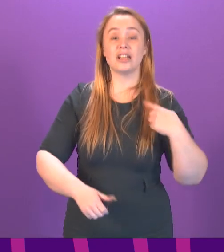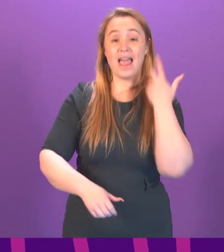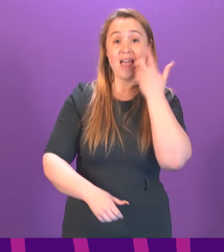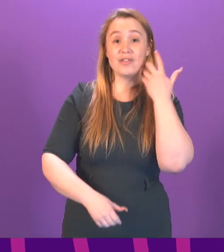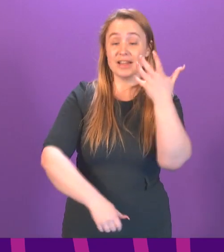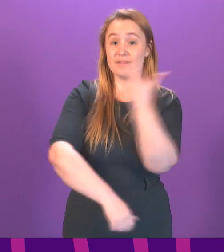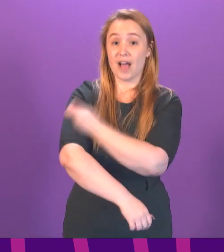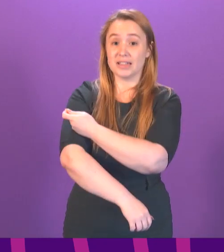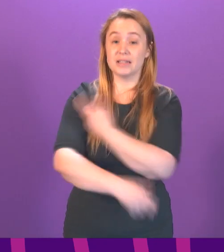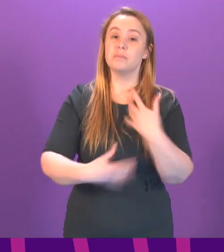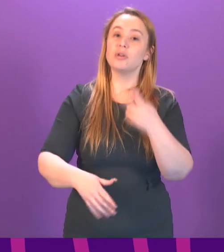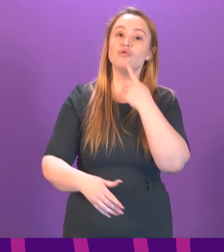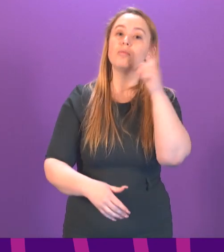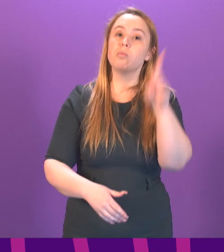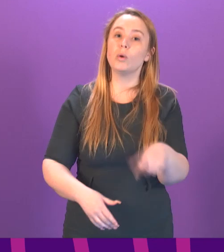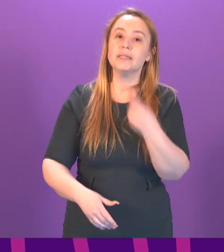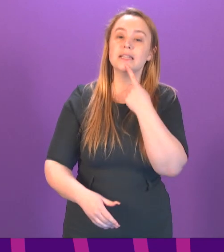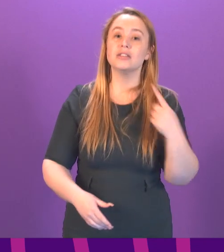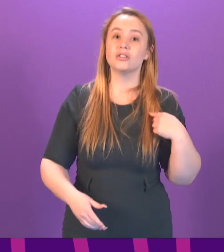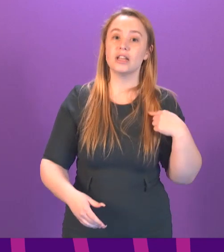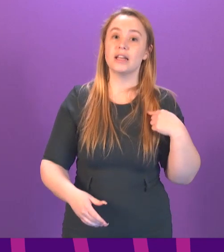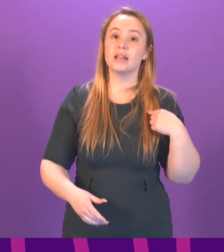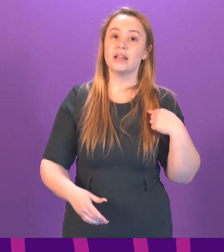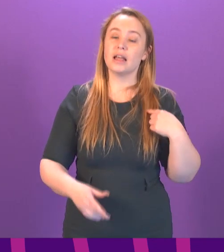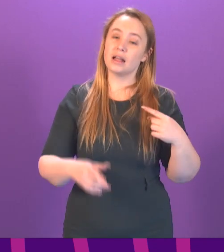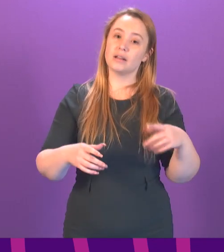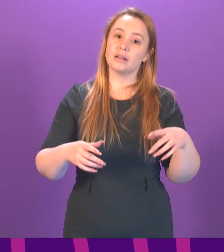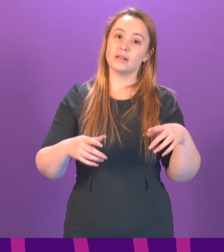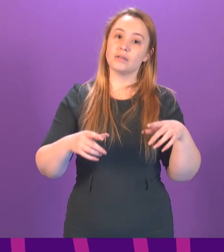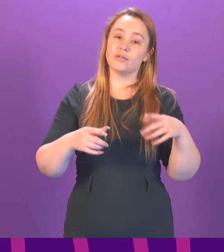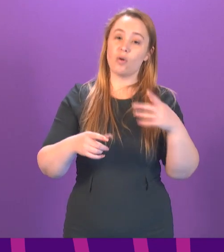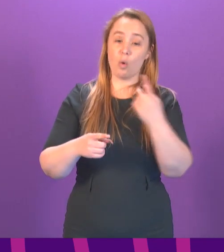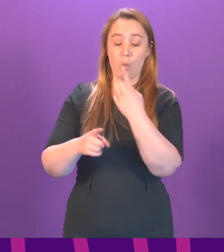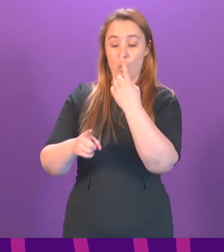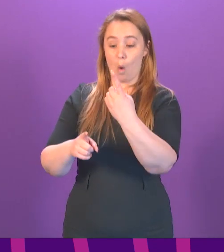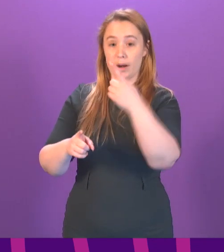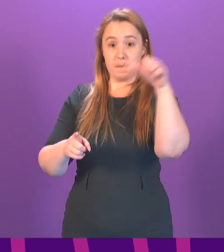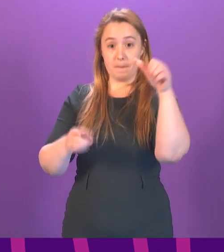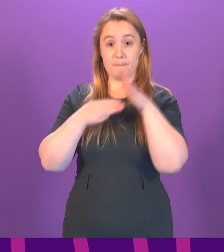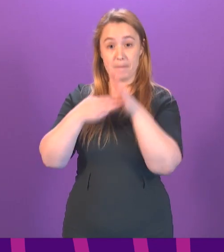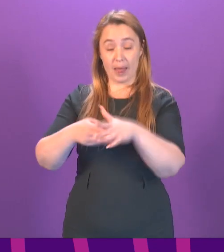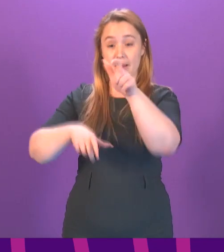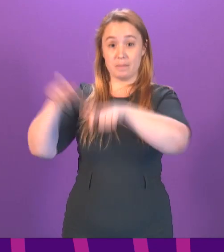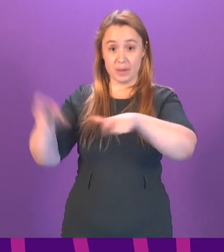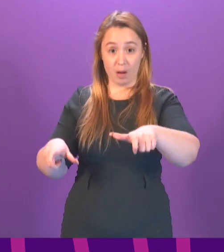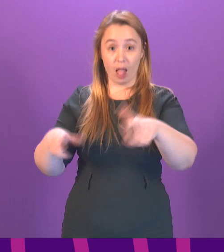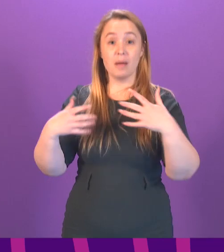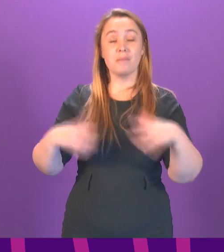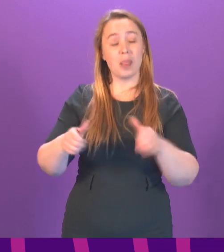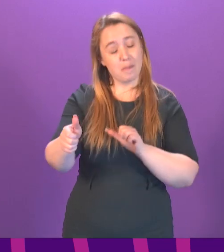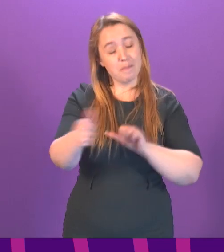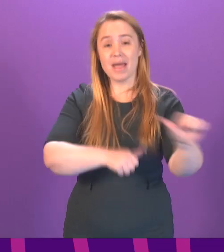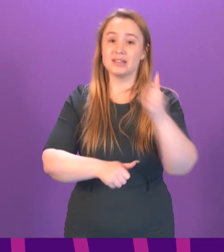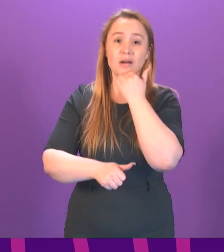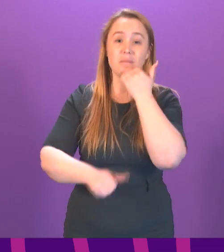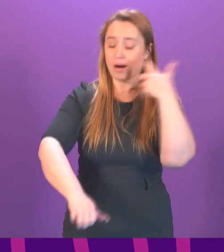one that was reported yesterday, proportionately in terms of vaccines per million of the population, was the highest achieved so